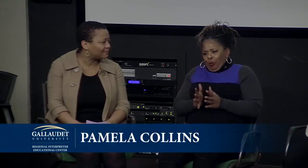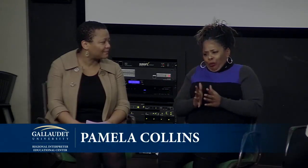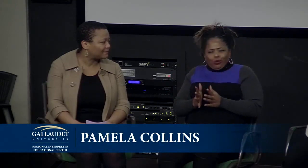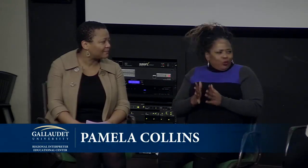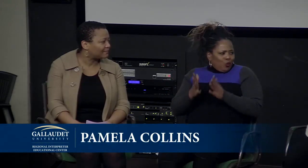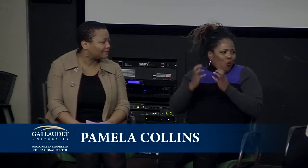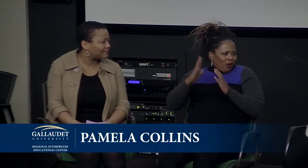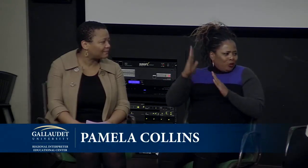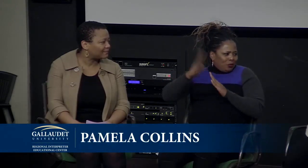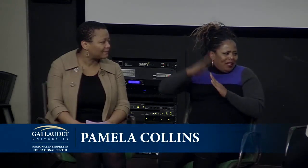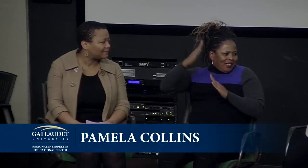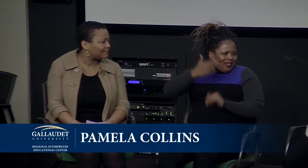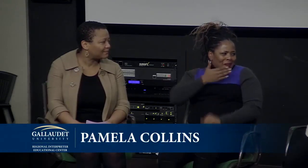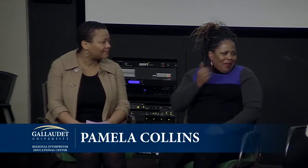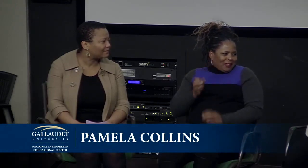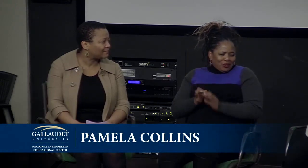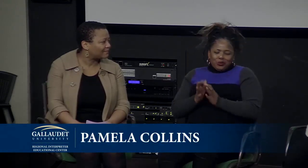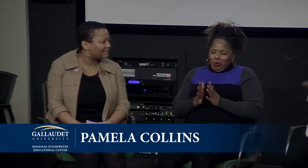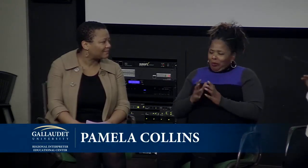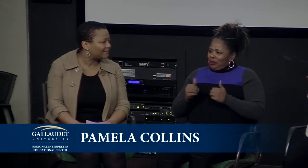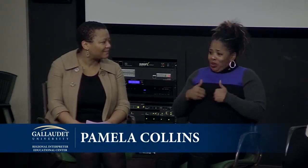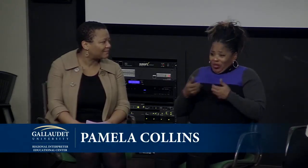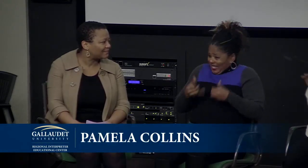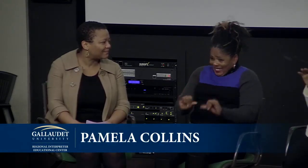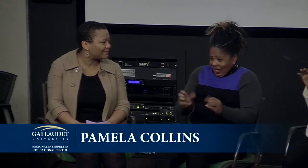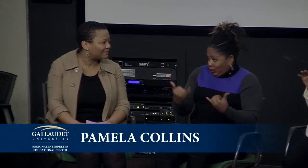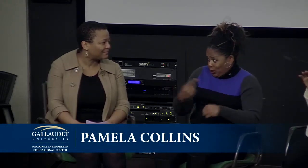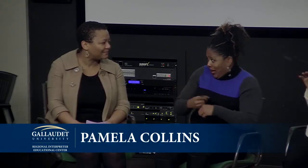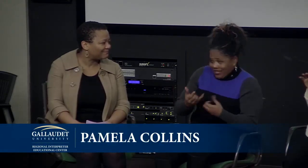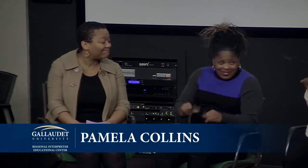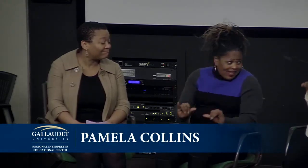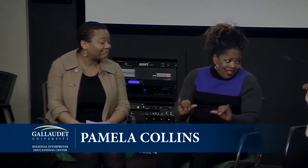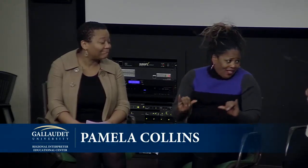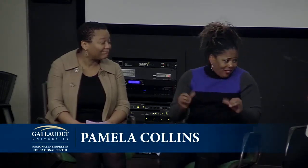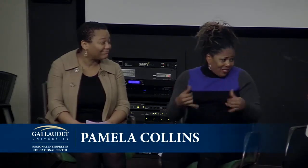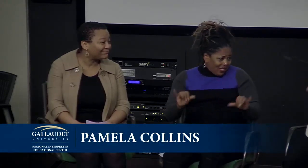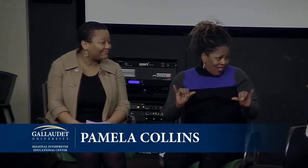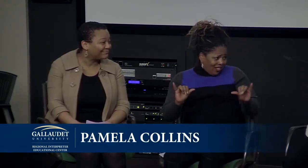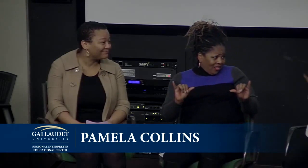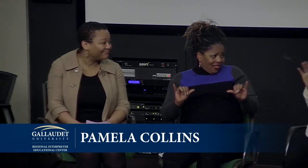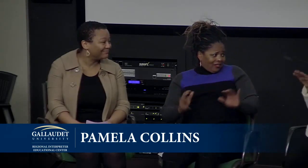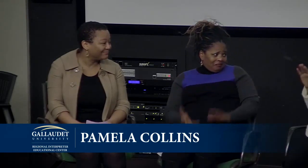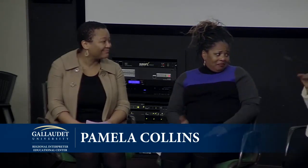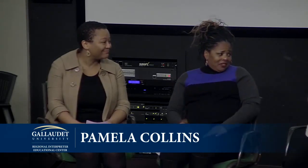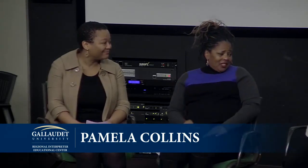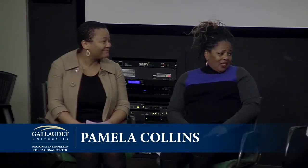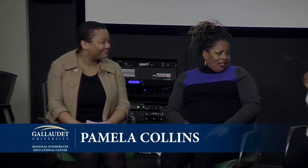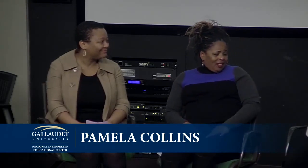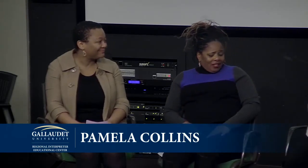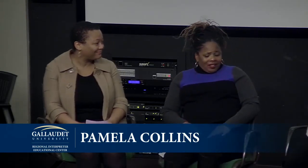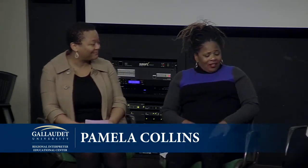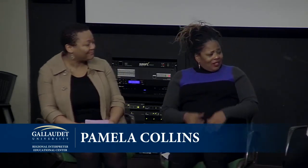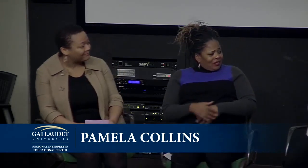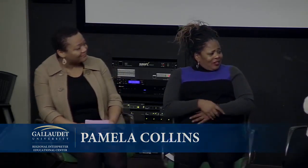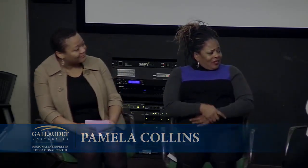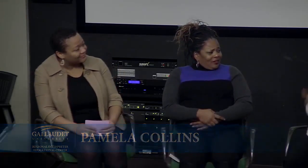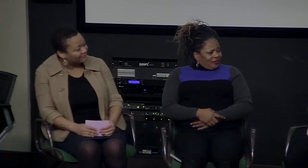these shared goals. We didn't want to be mediocre interpreters. We wanted to be, you know, high-quality interpreters of the top level.